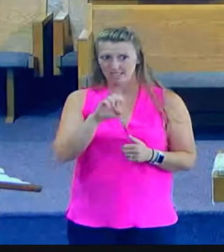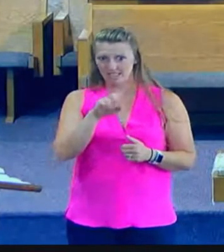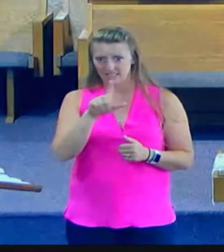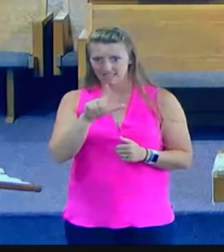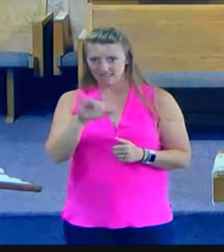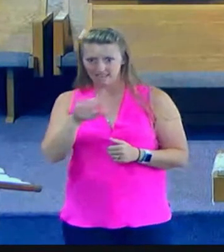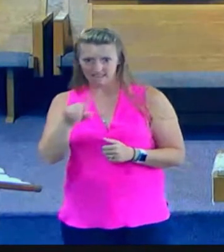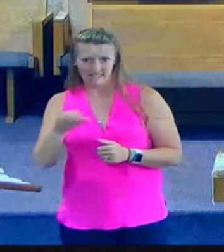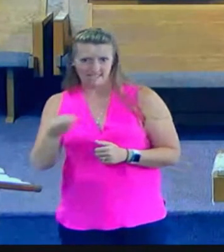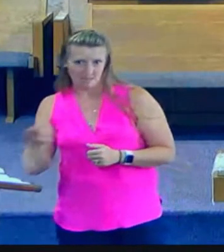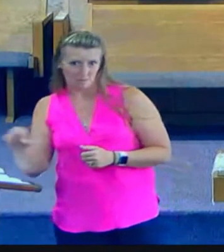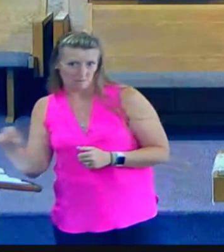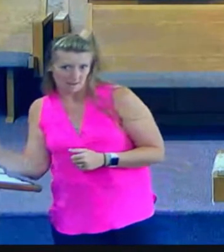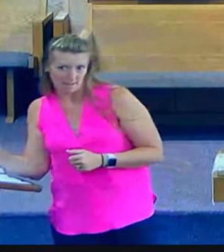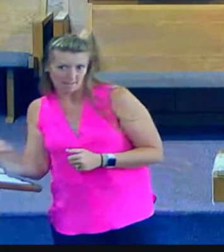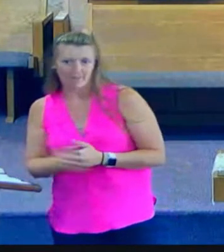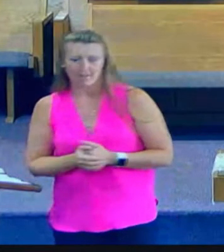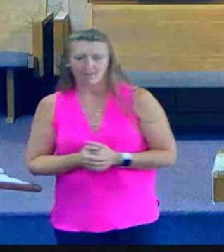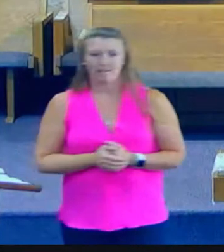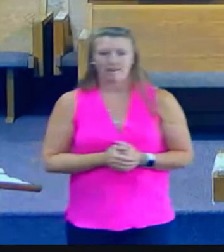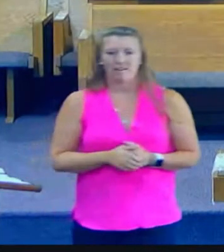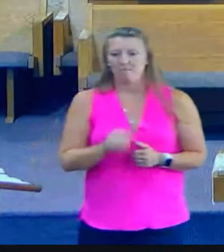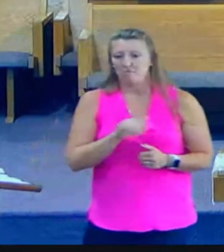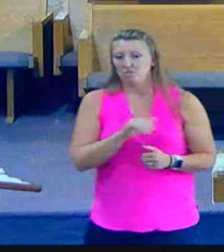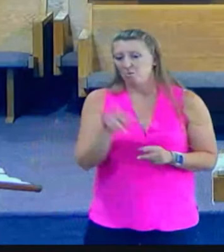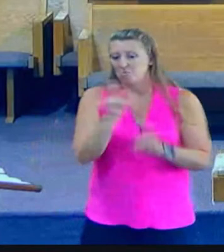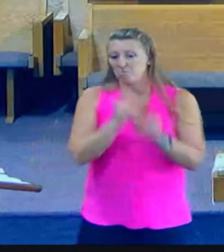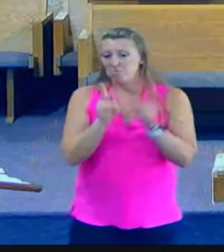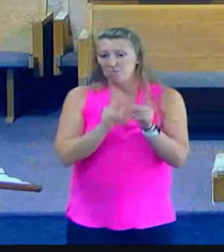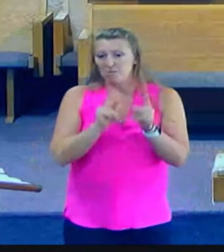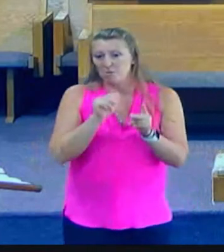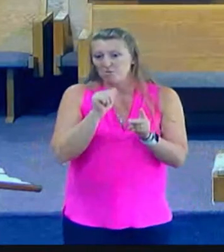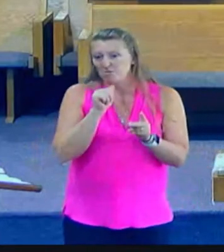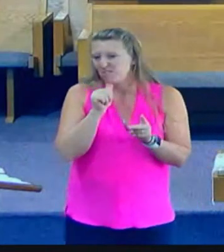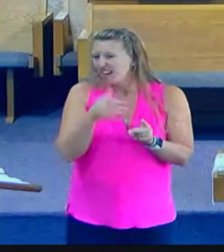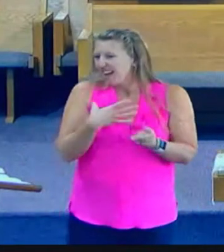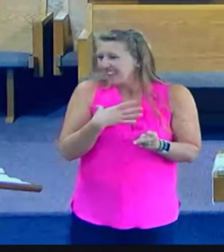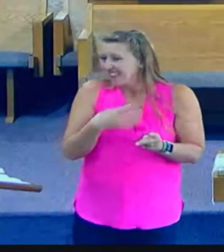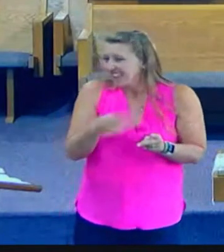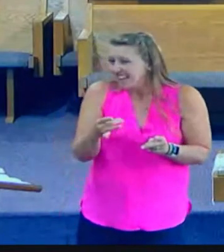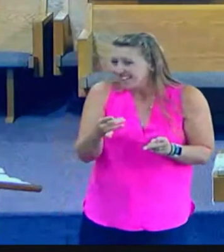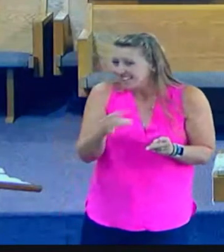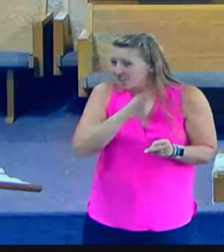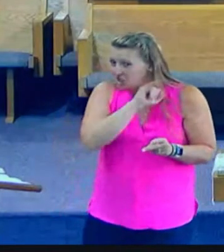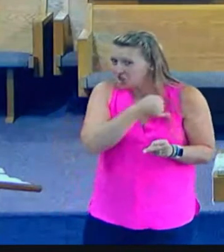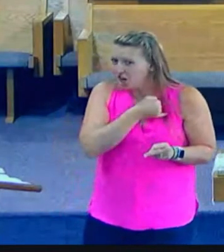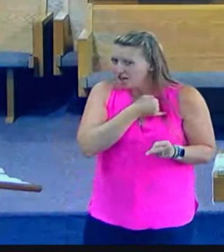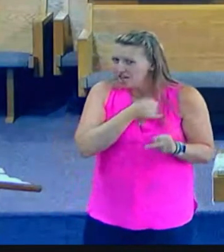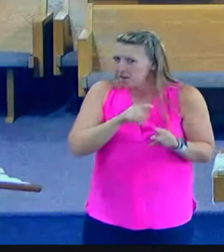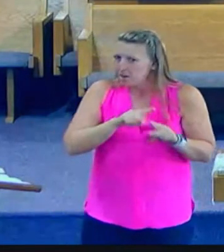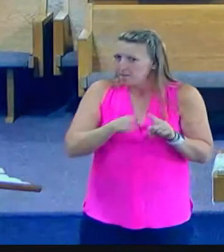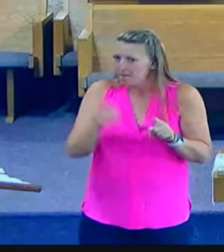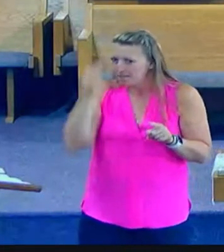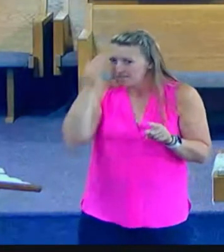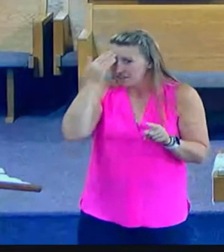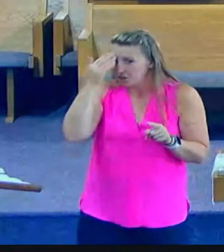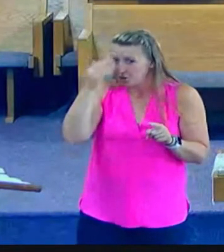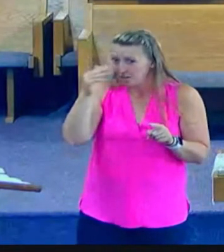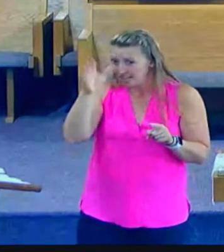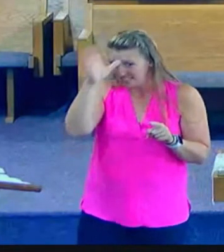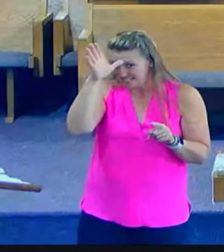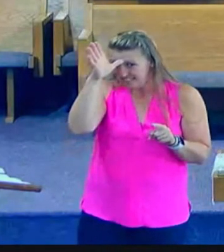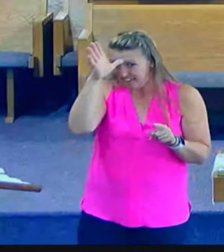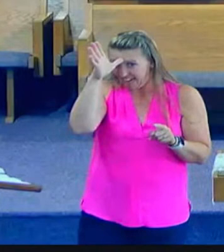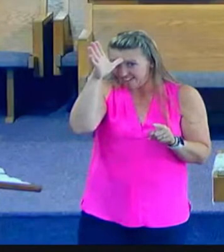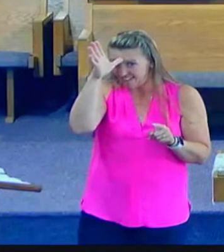John, they cut him a little slack because they knew his dad and that his dad was a priest. But not